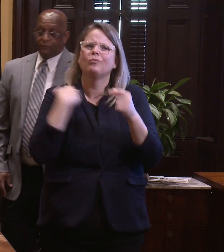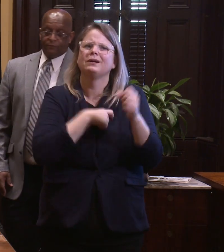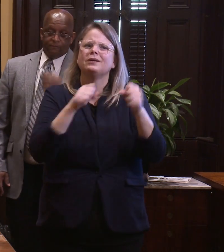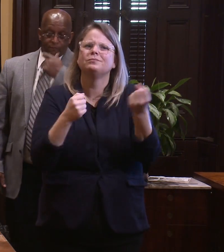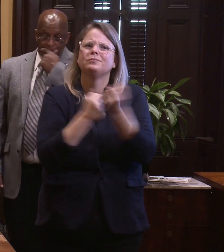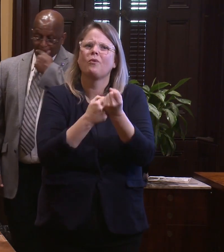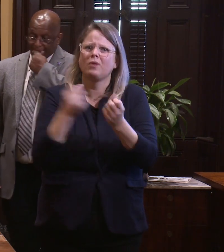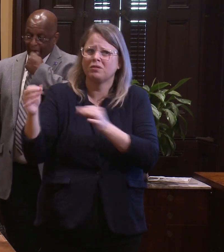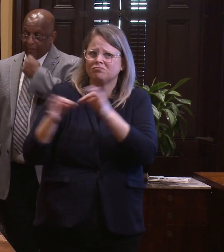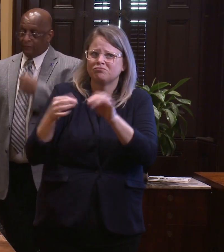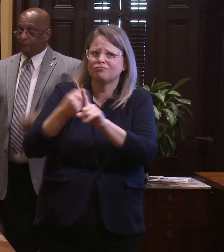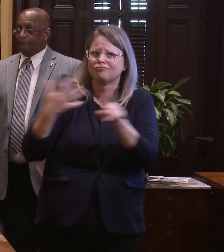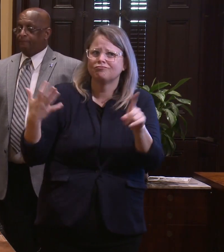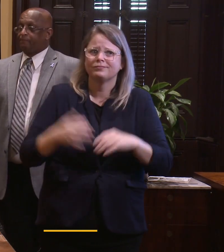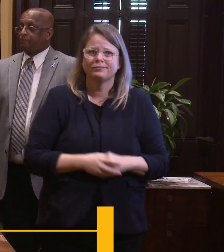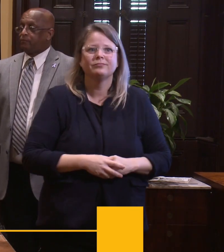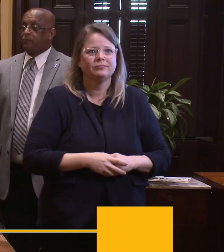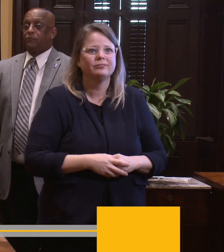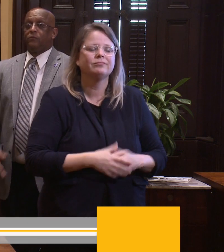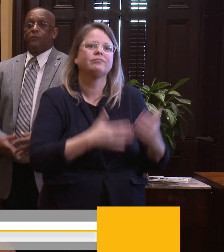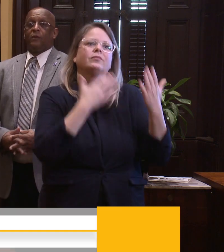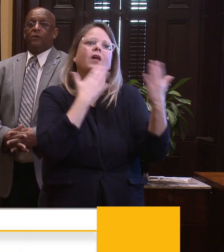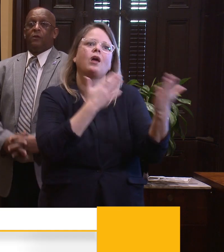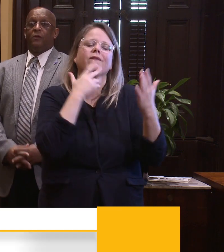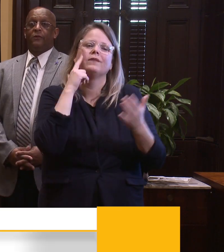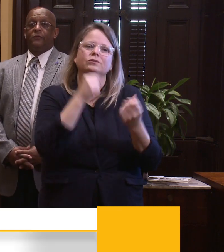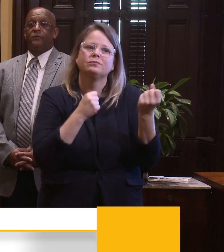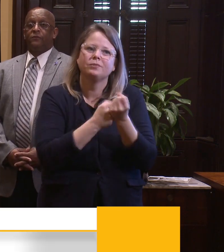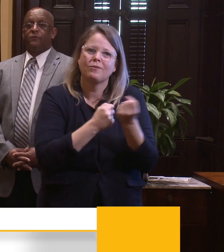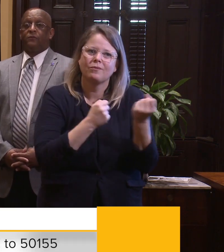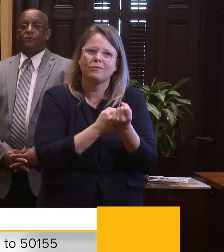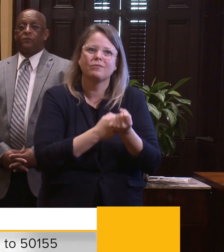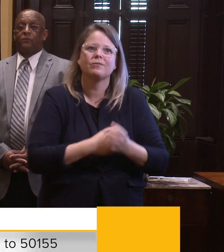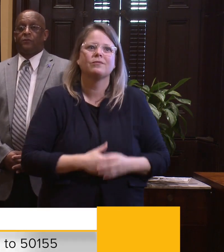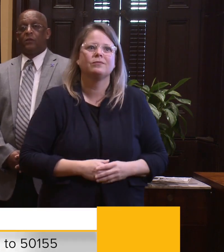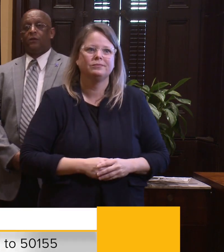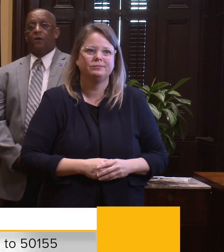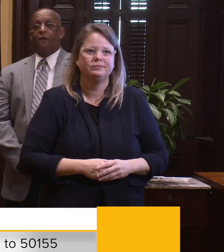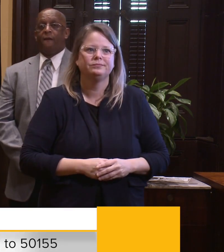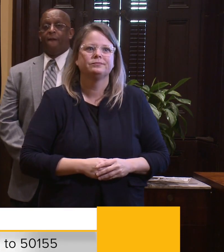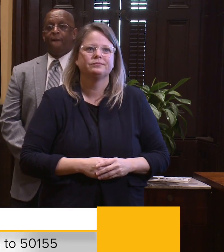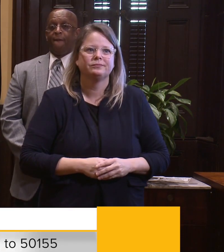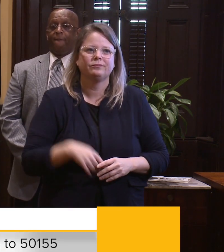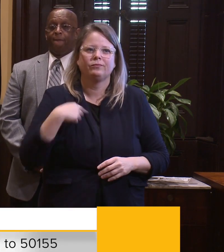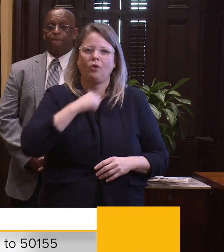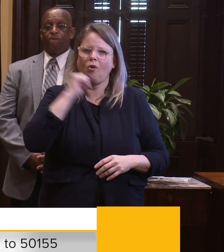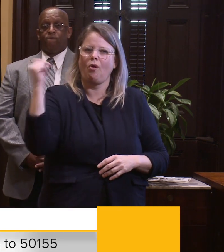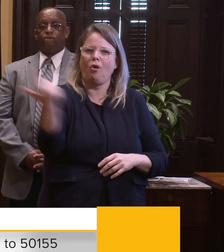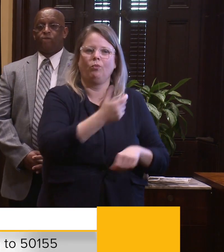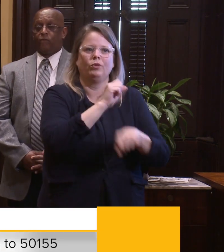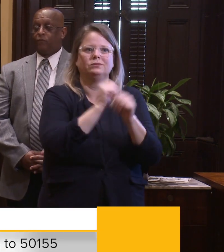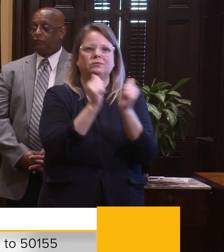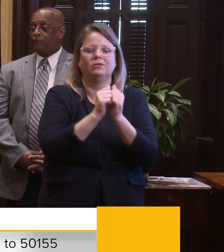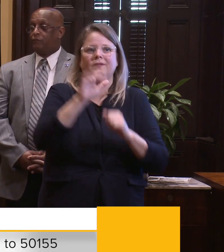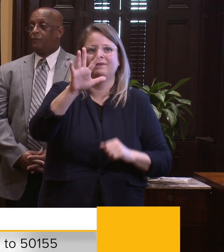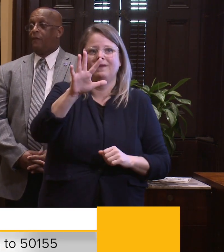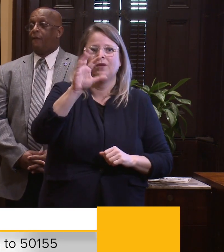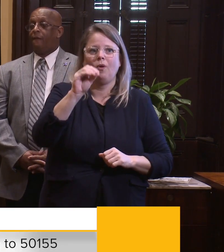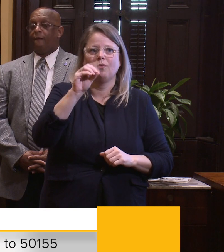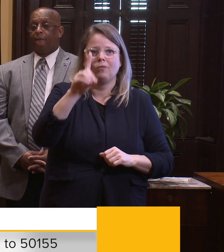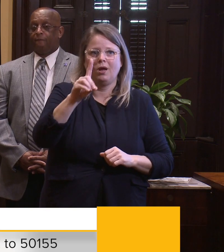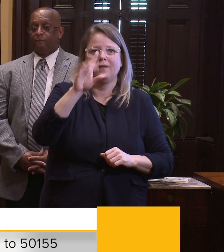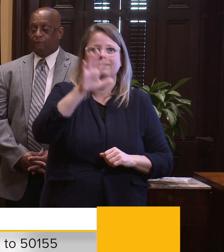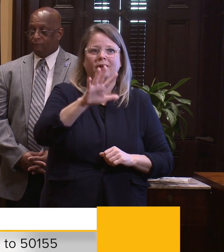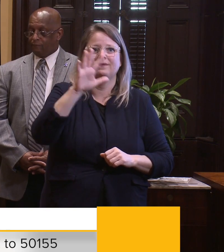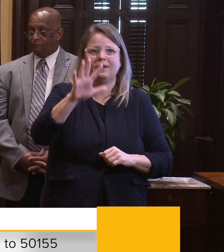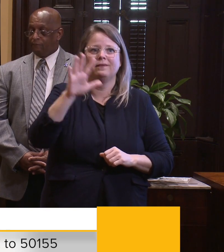Thanks. To support this work, please text JOURNEY HOME, all together, all one word, to 50155. Again, that's